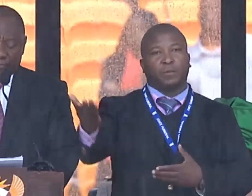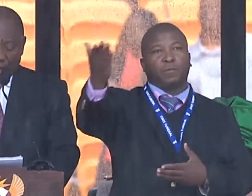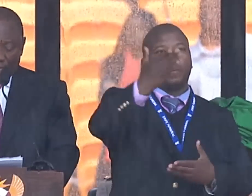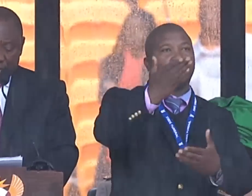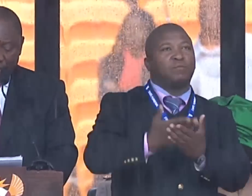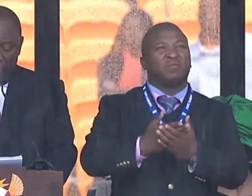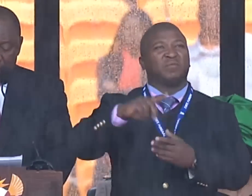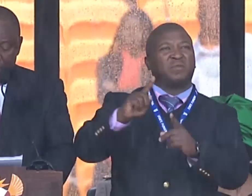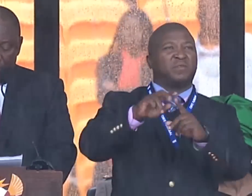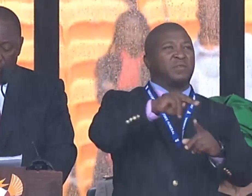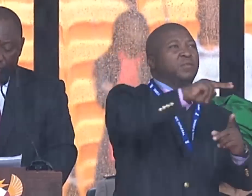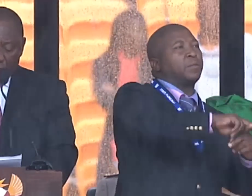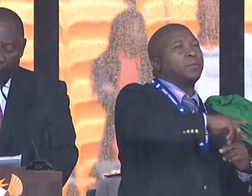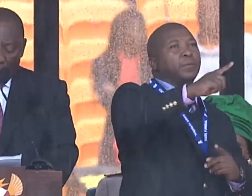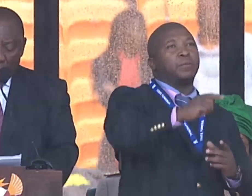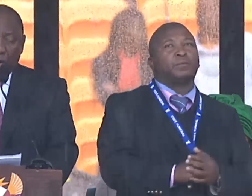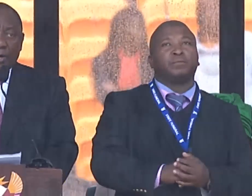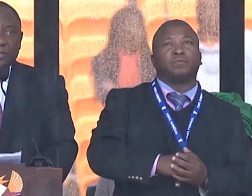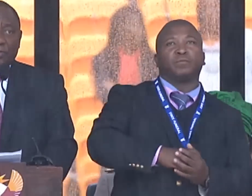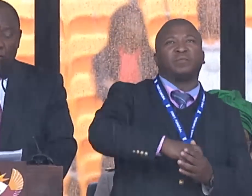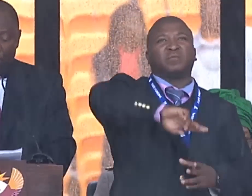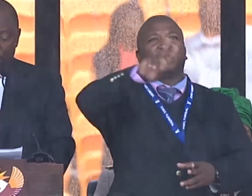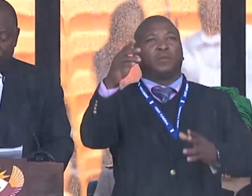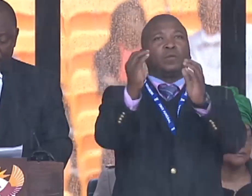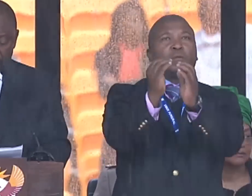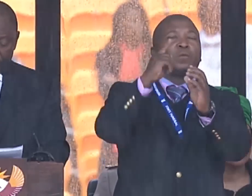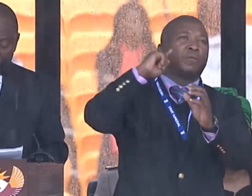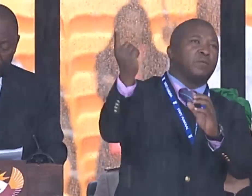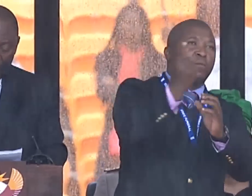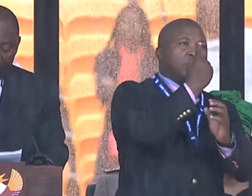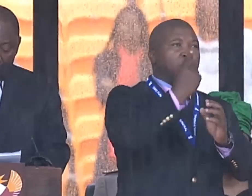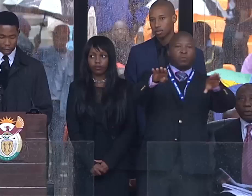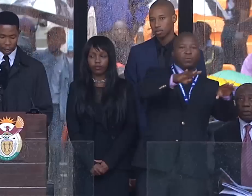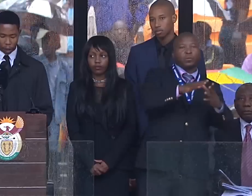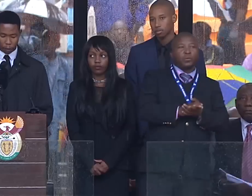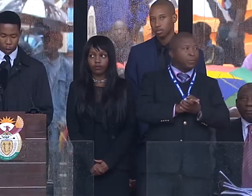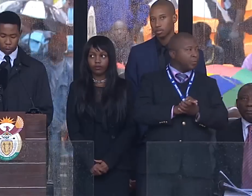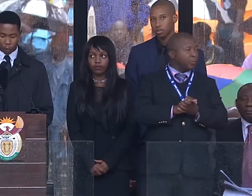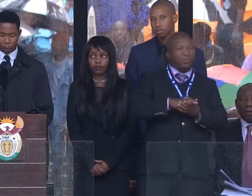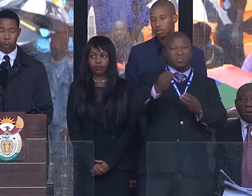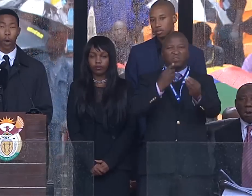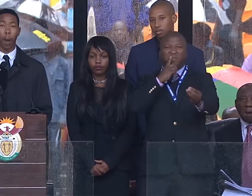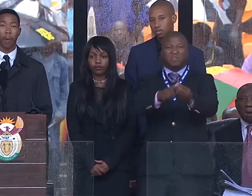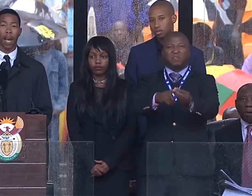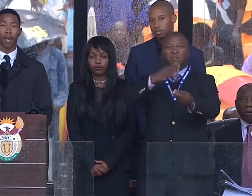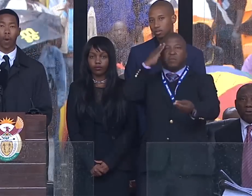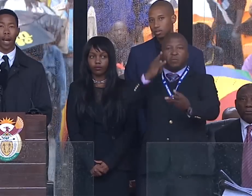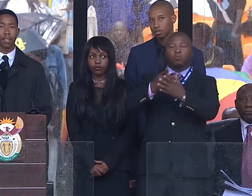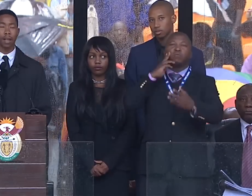travelled from all corners of the world. But the gestures meant nothing. His random movements branded an